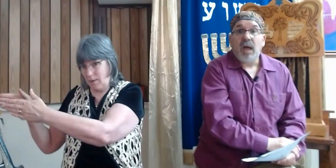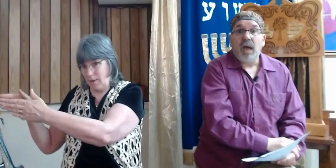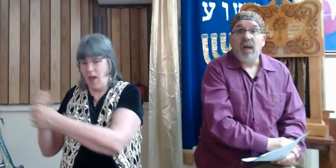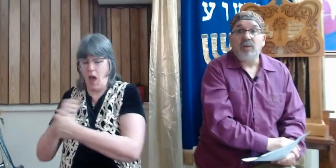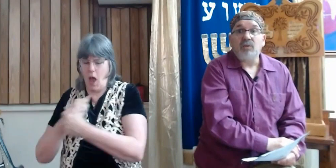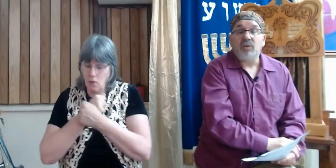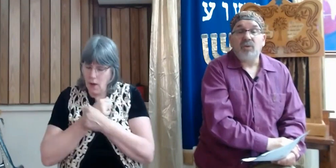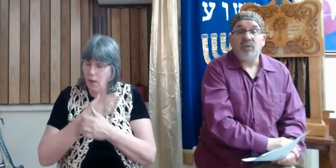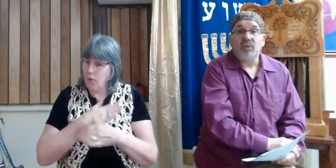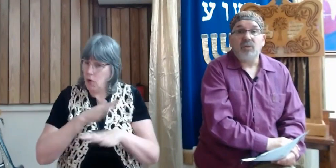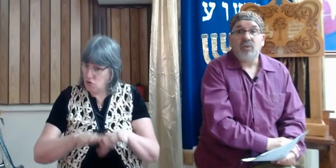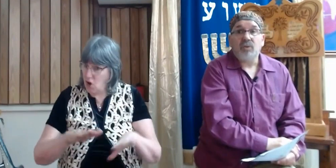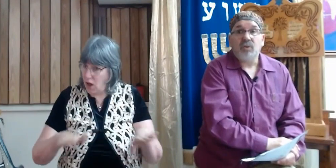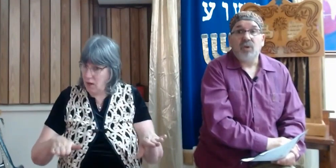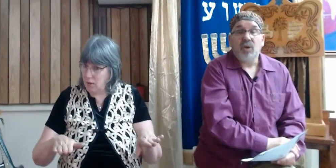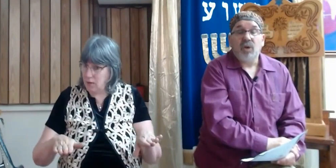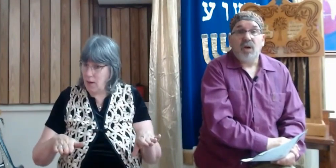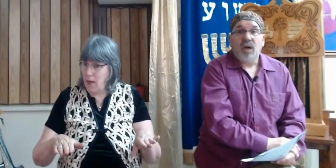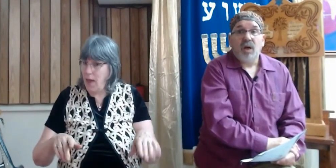and